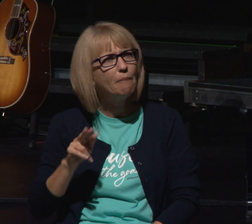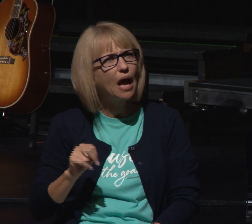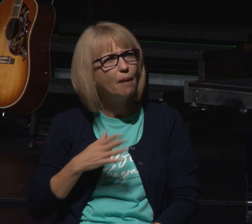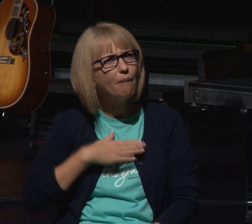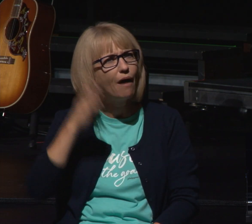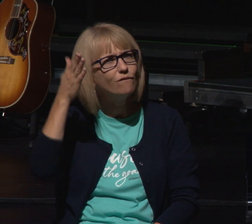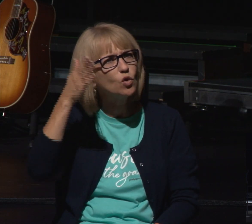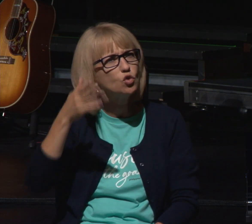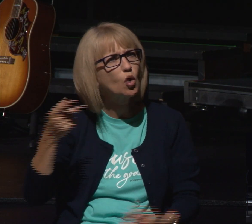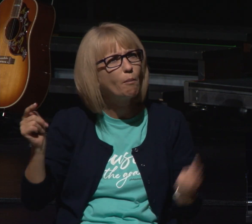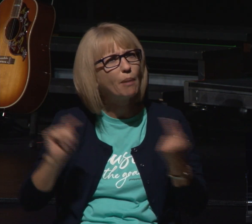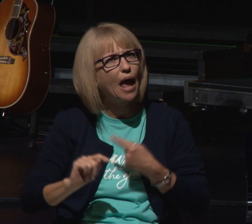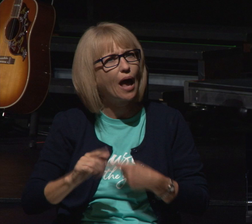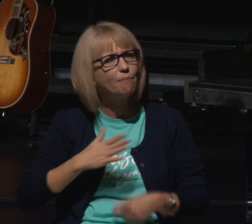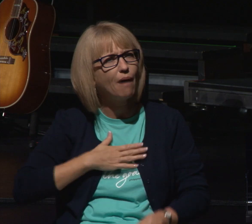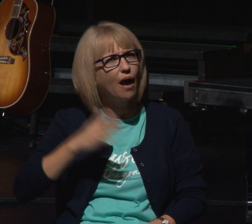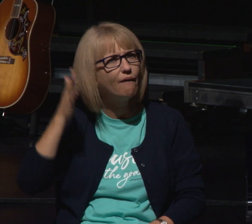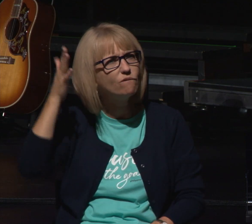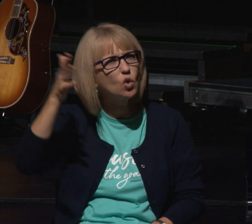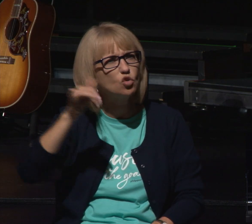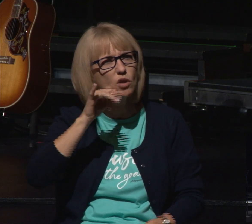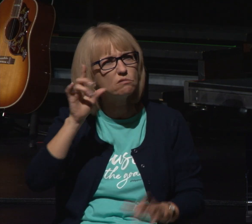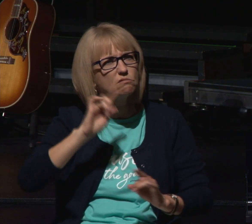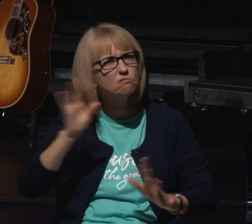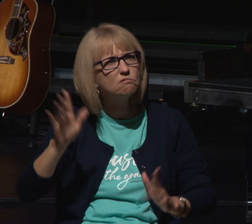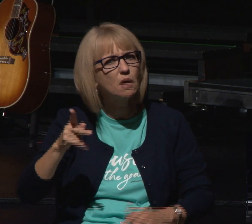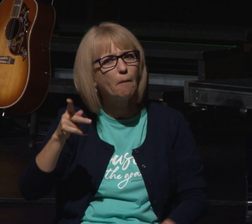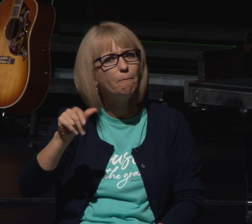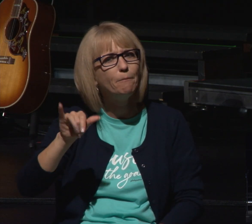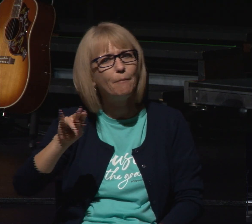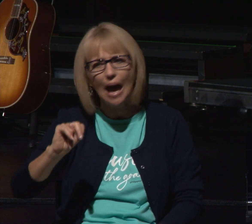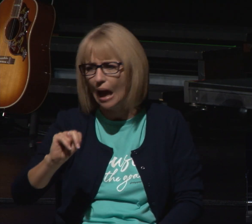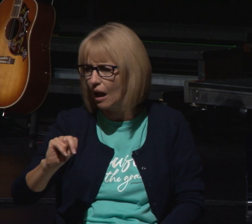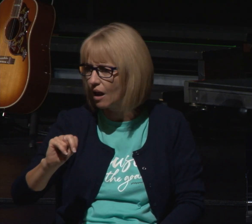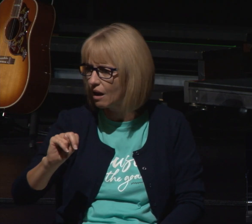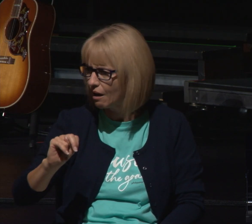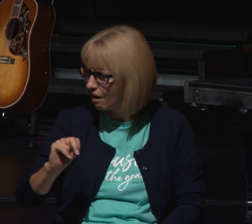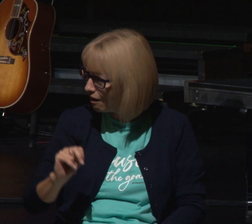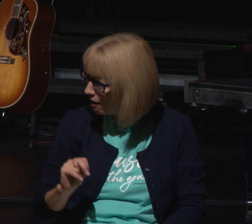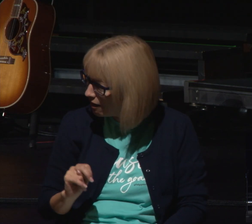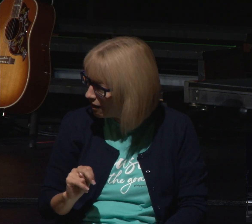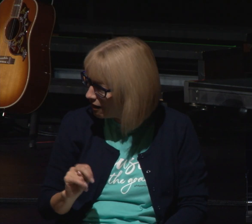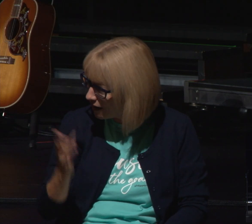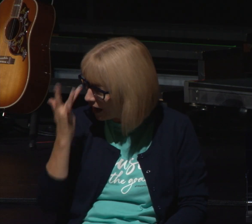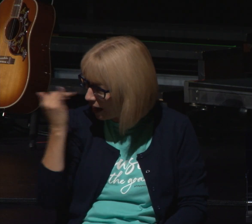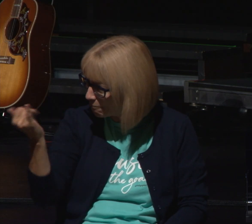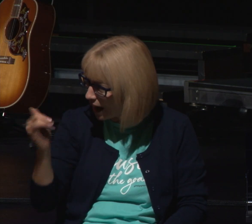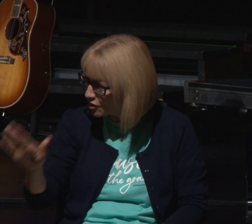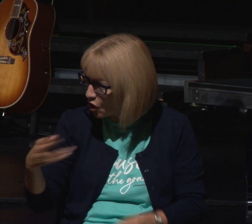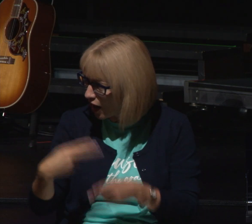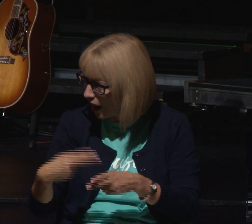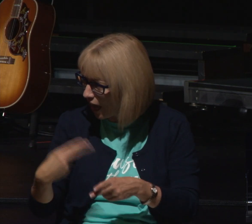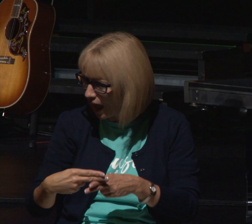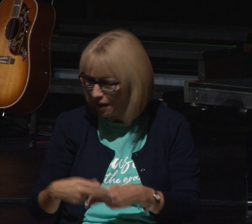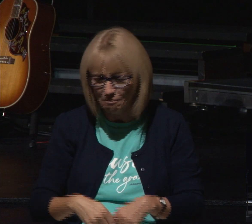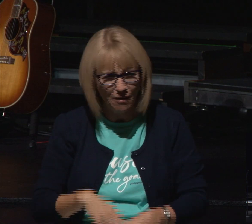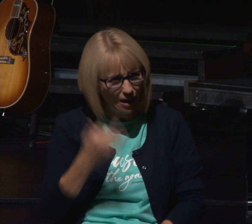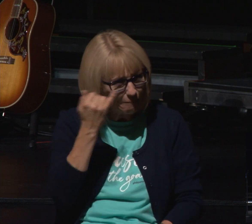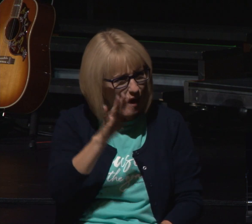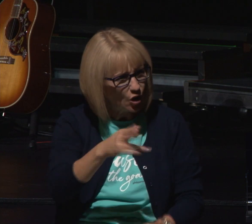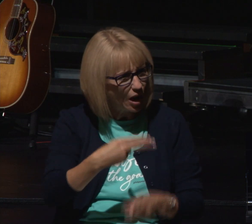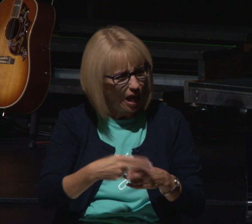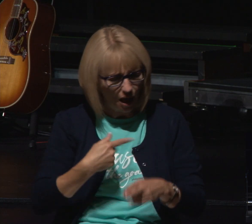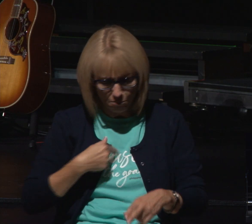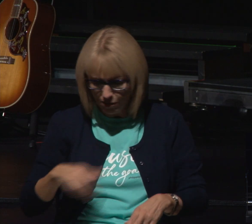he's got this overwhelming sense about him and he understands a little bit where Joseph's coming through it's like my childhood is a